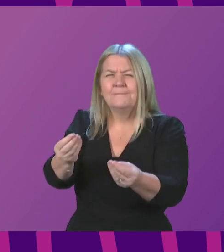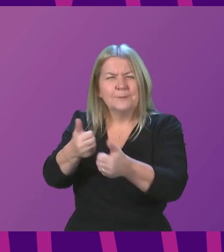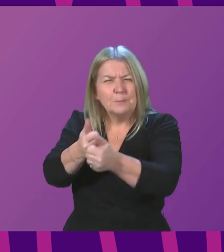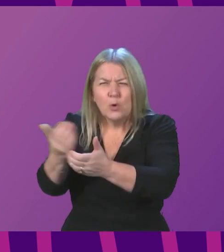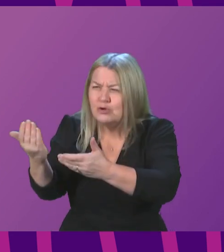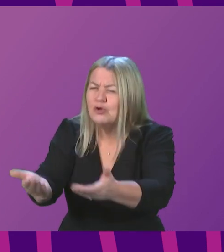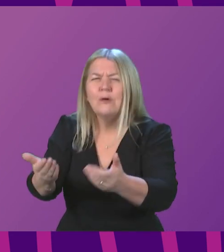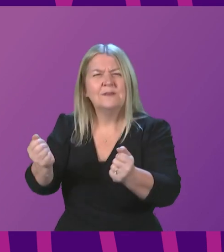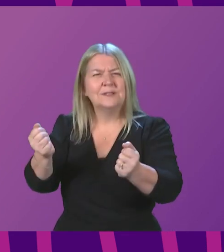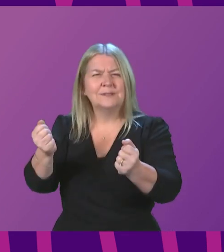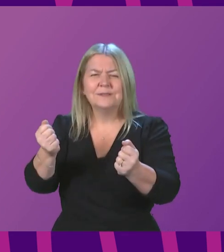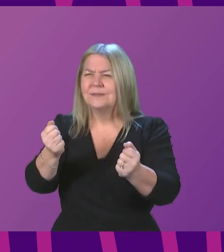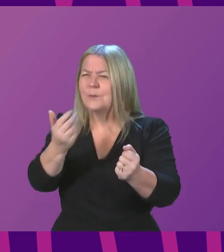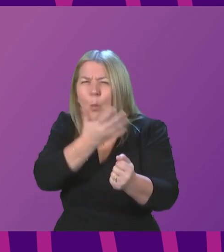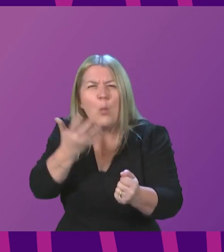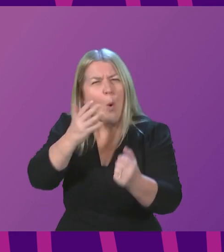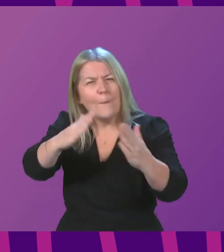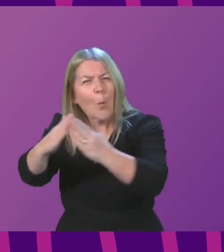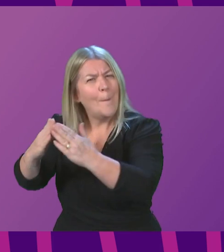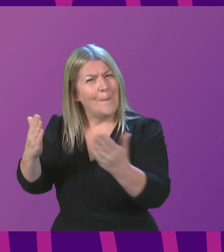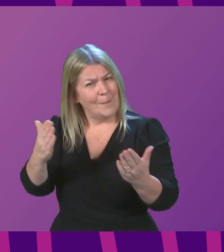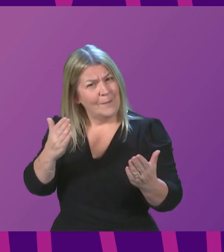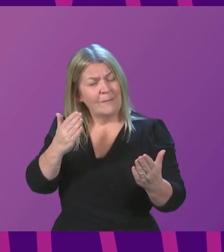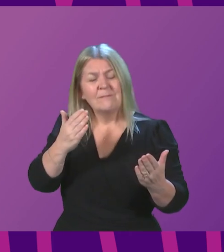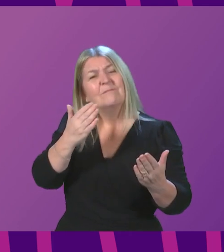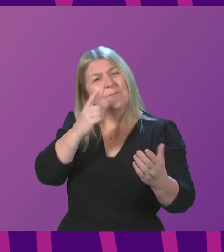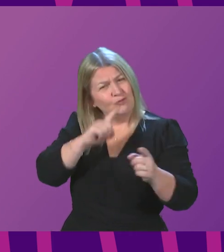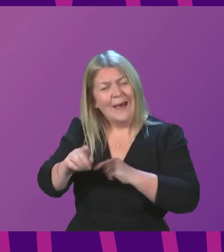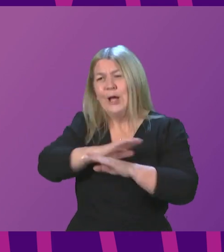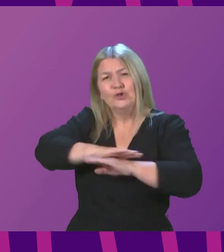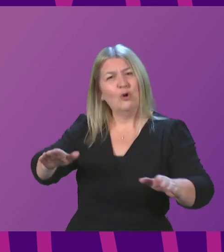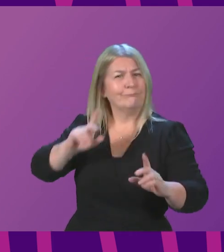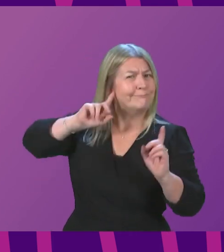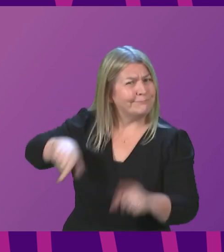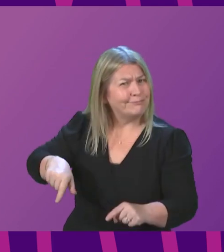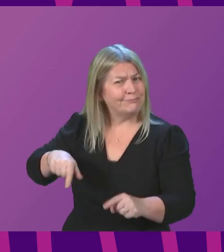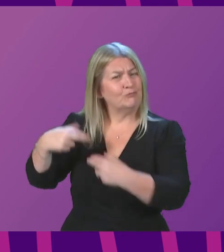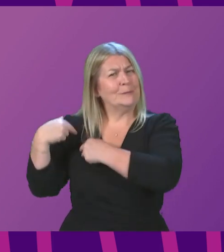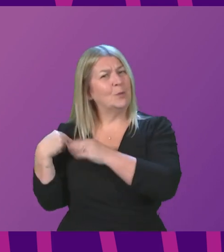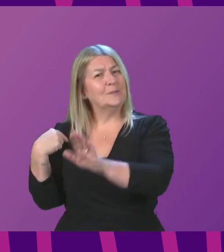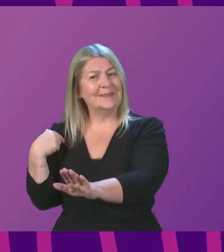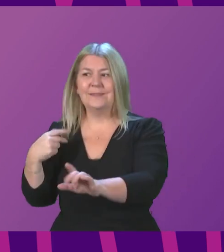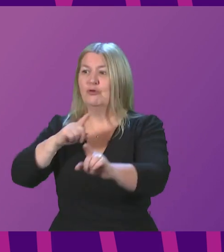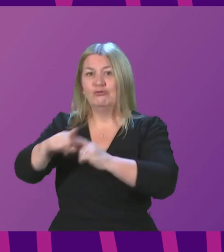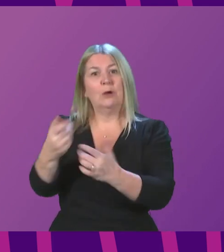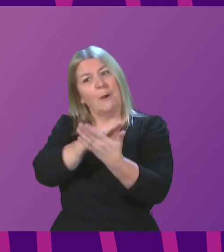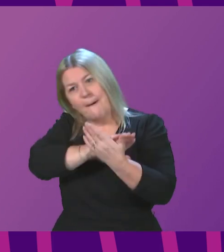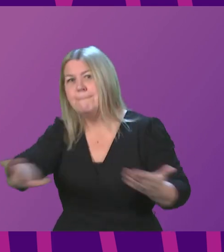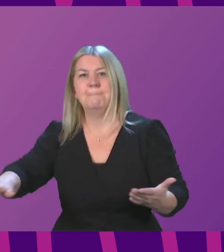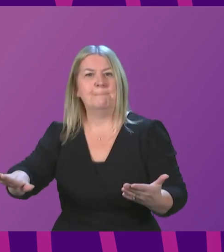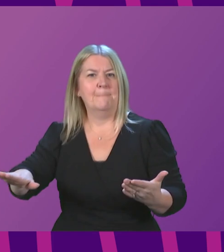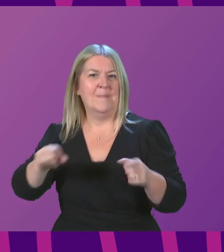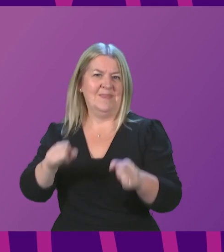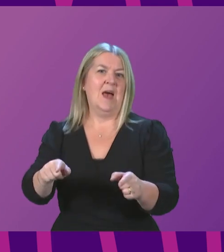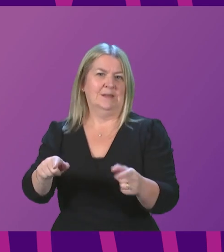are also present to help? Let's not deflect responsibility. Let's act and end rough sleeping, because this is about who we are